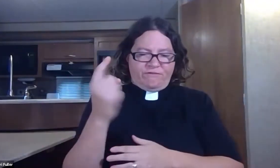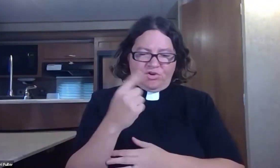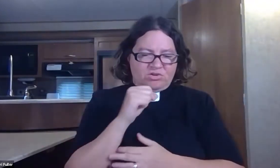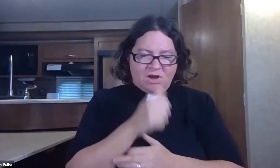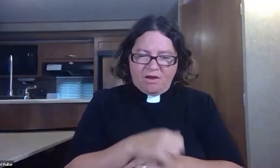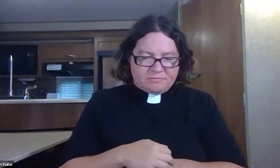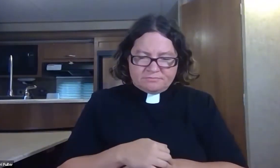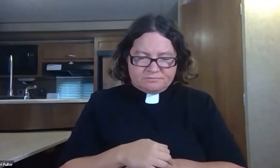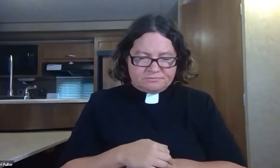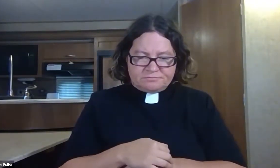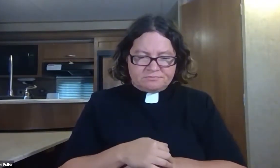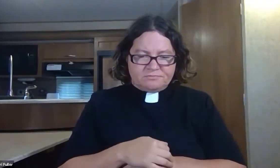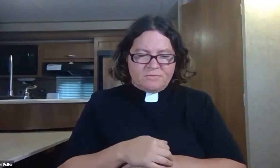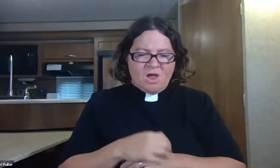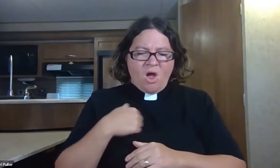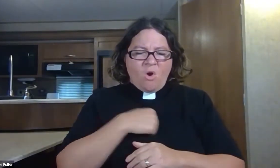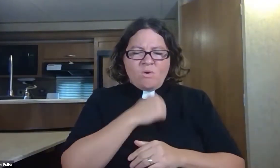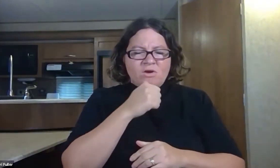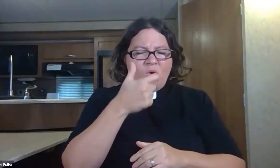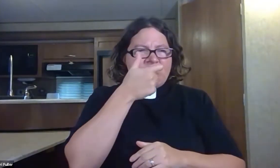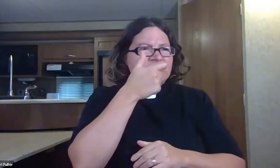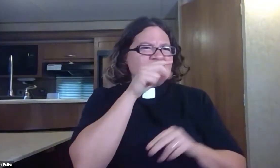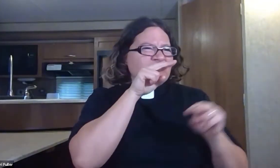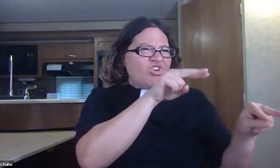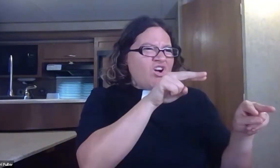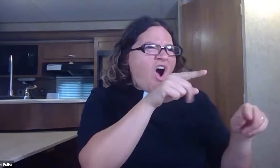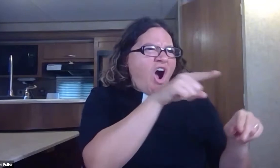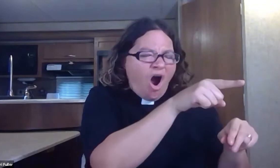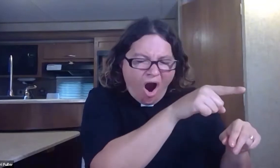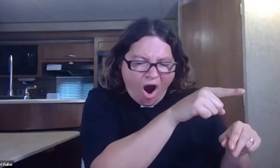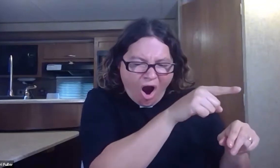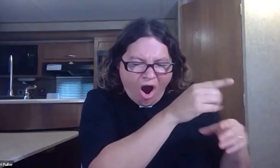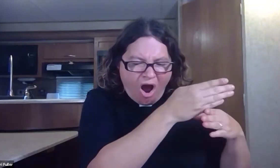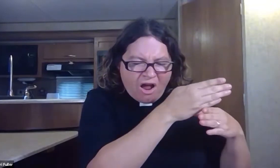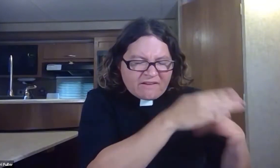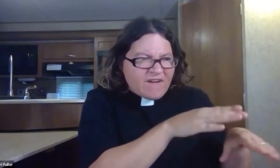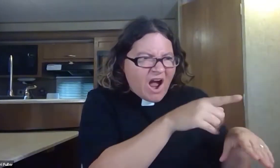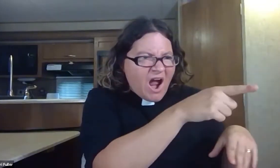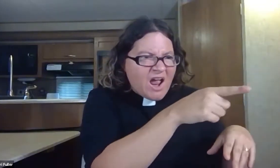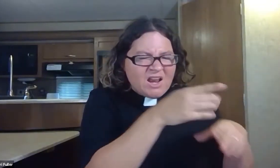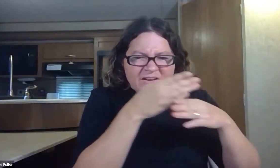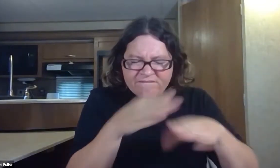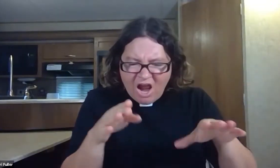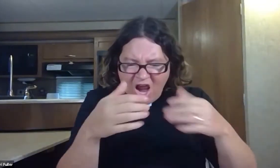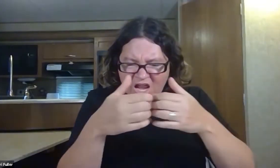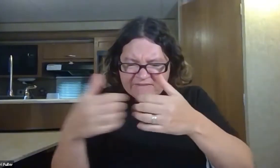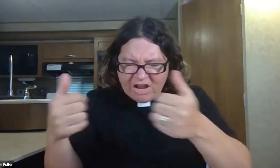Not looking to the world first. Not looking to those things that divide us.